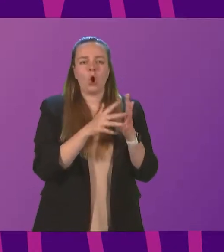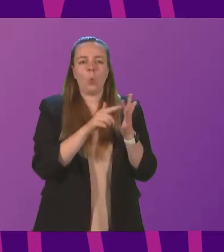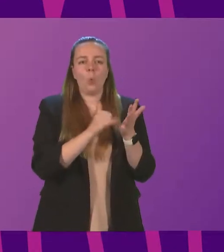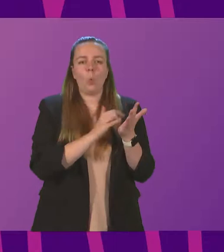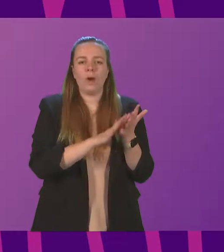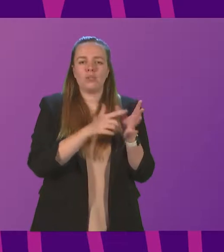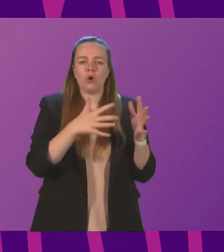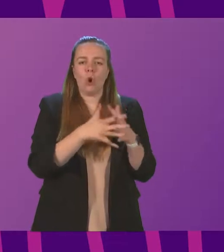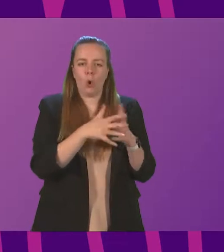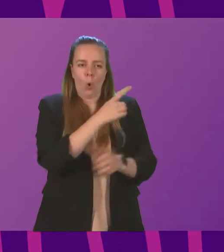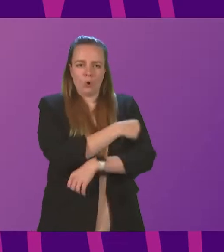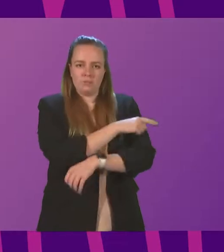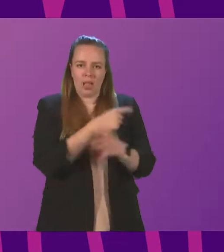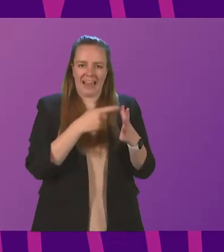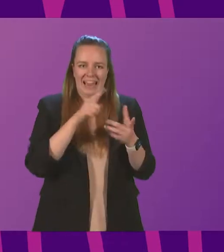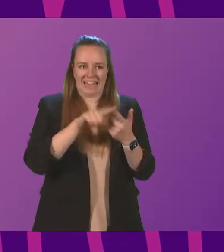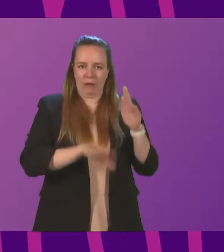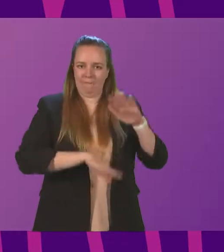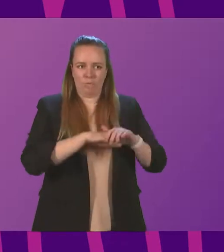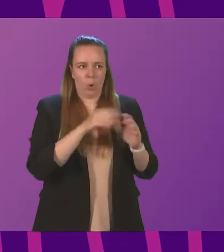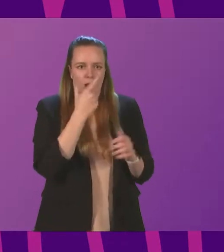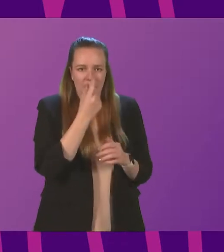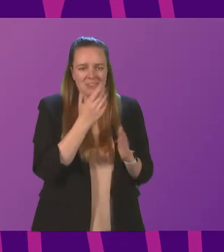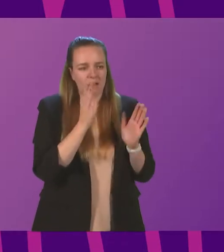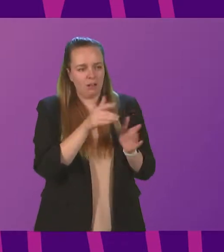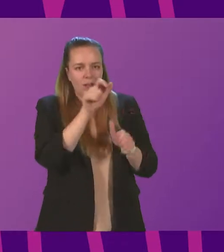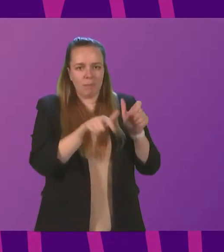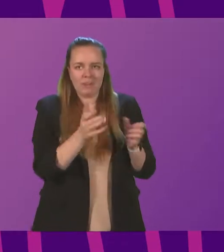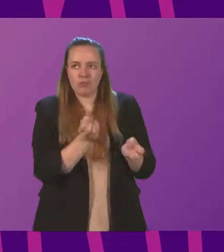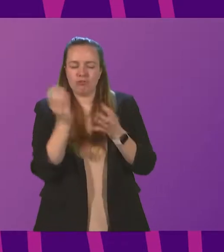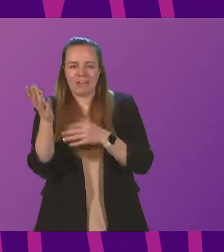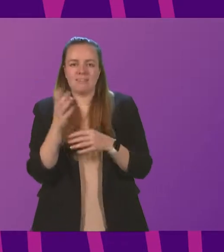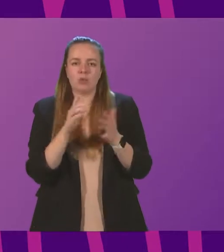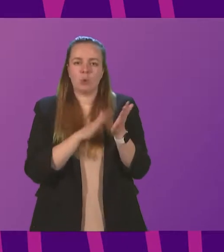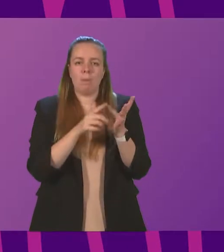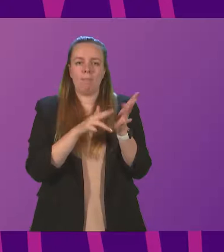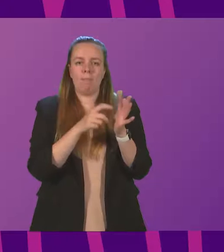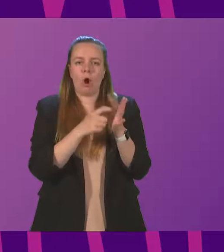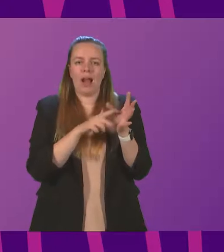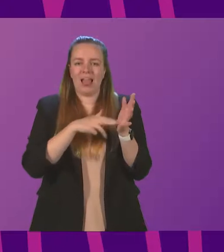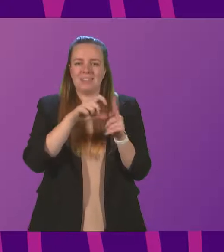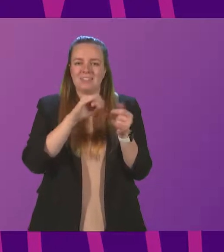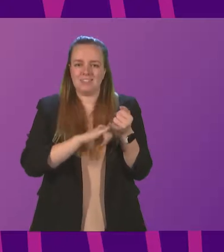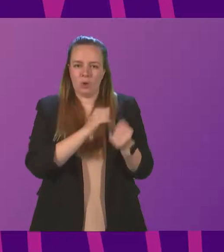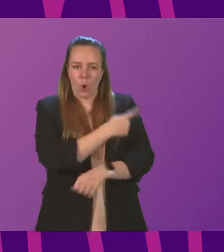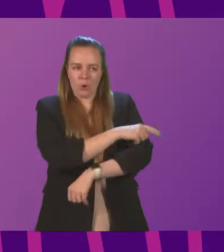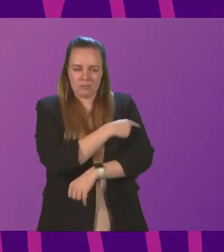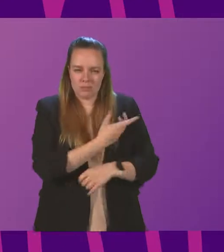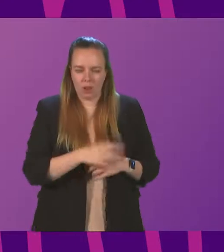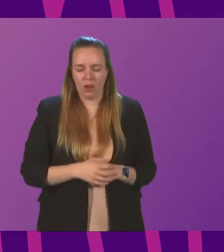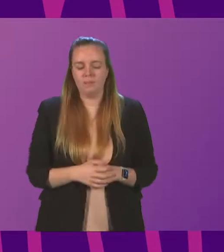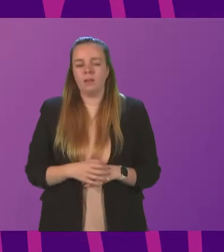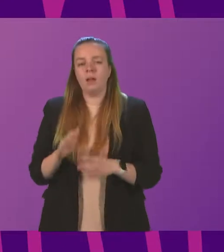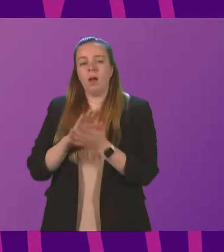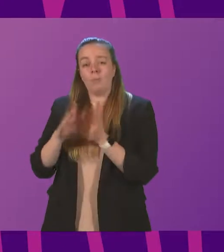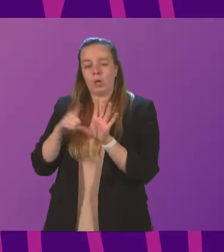was at full capacity at the weekend, with patients being transferred to Monklands Hospital. Cabinet Secretary, Hamza Youssef. Firstly, it